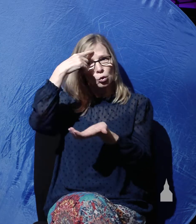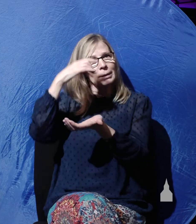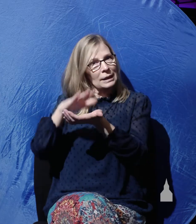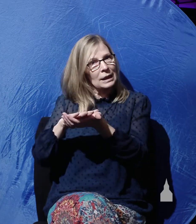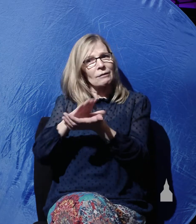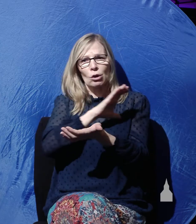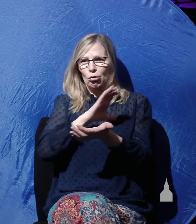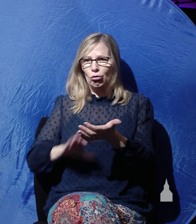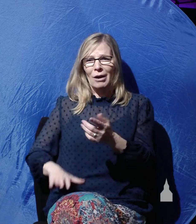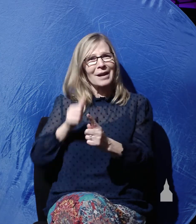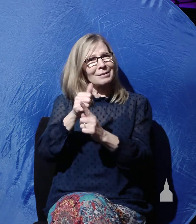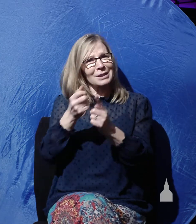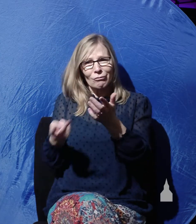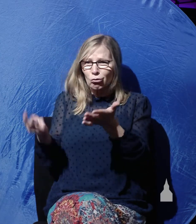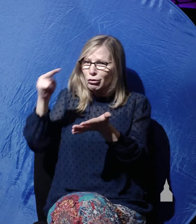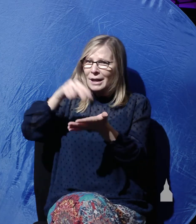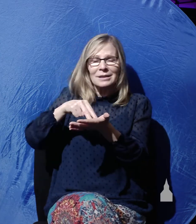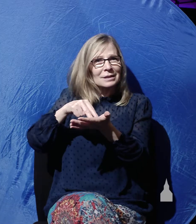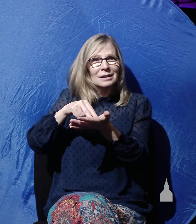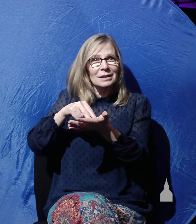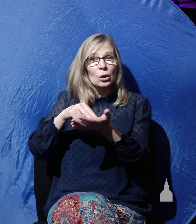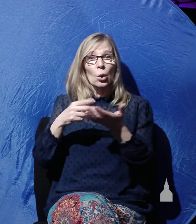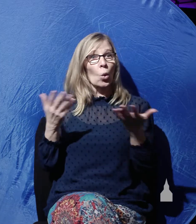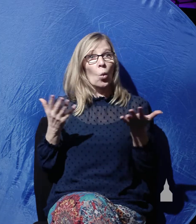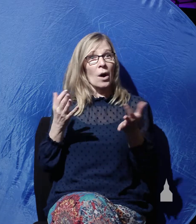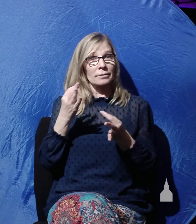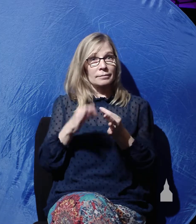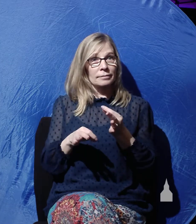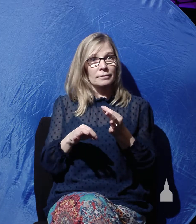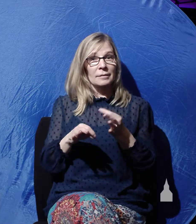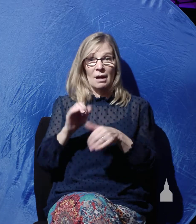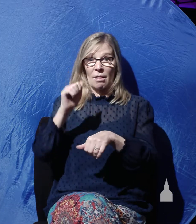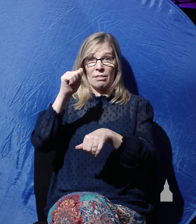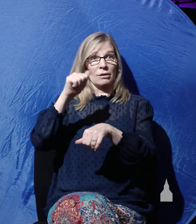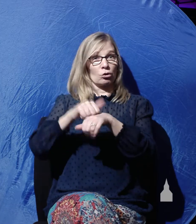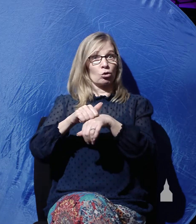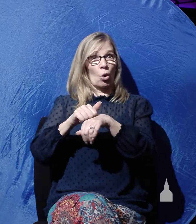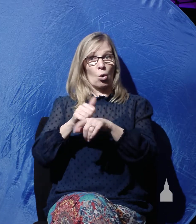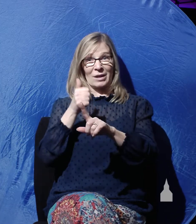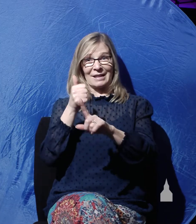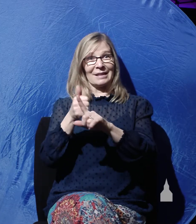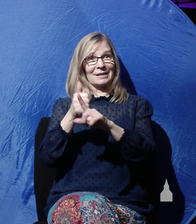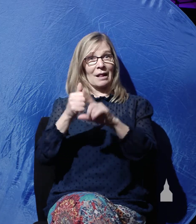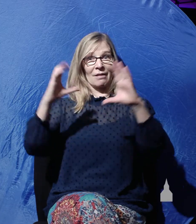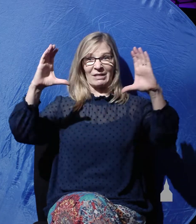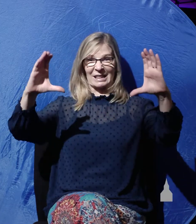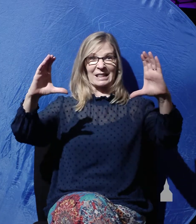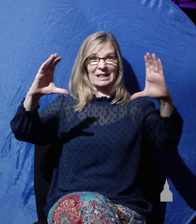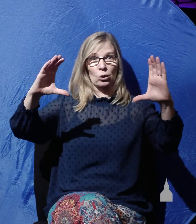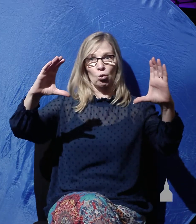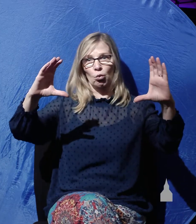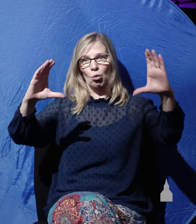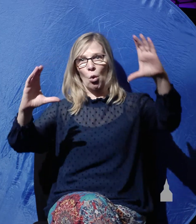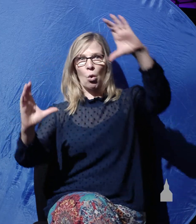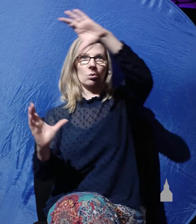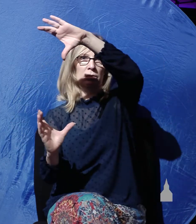was raised from the dead is simply this, the stone was rolled away. We break in at verse 1.